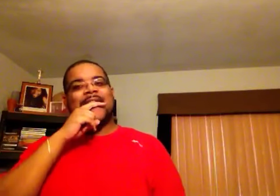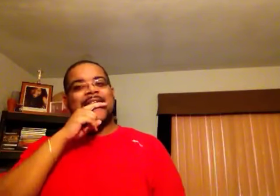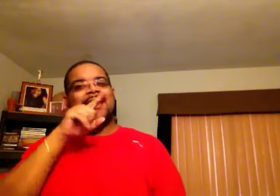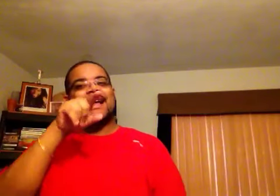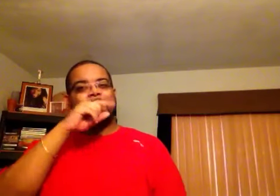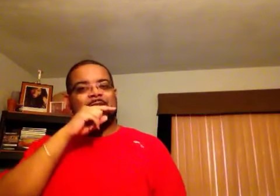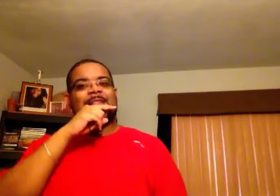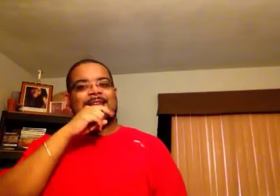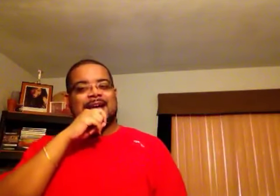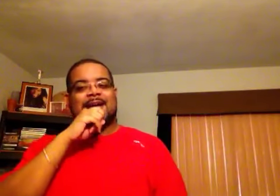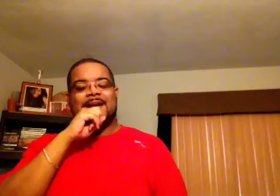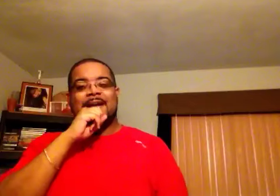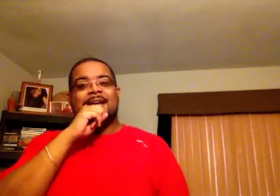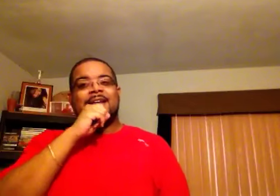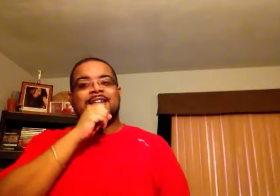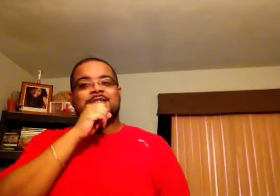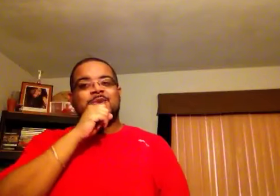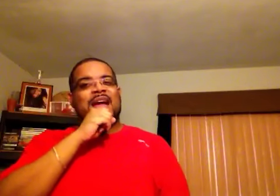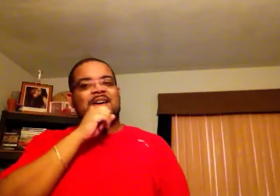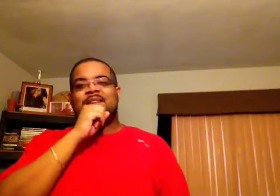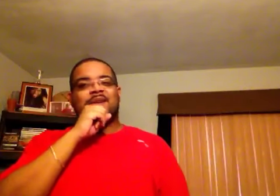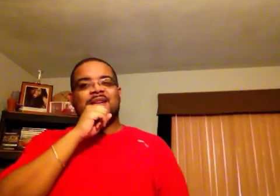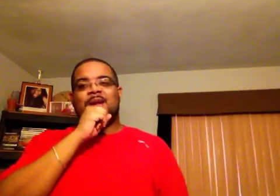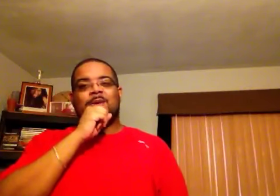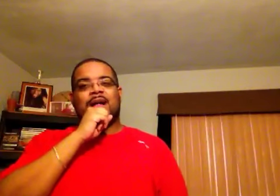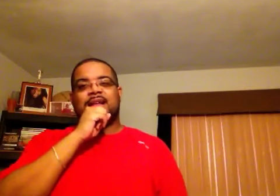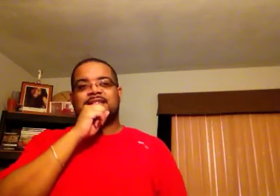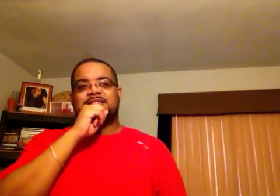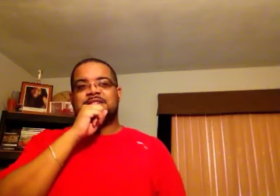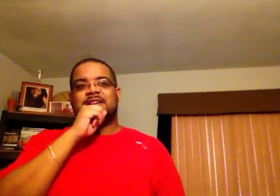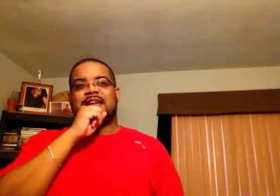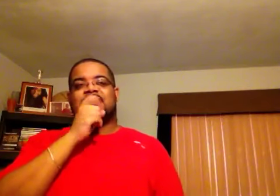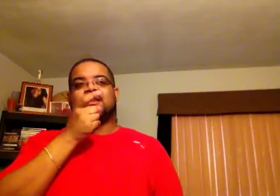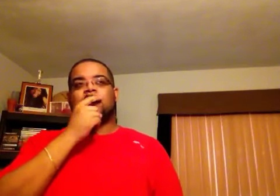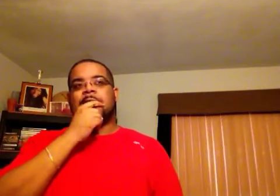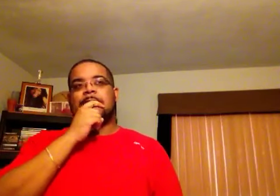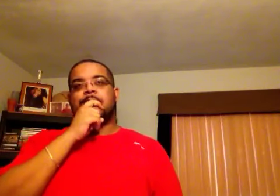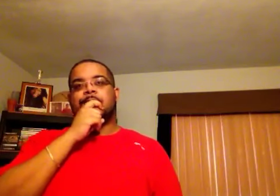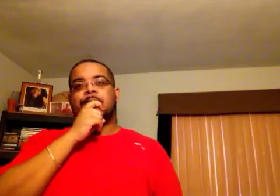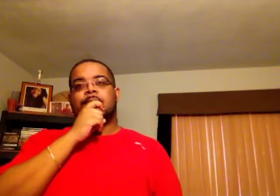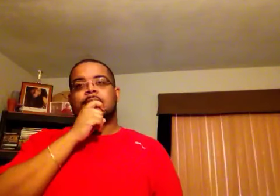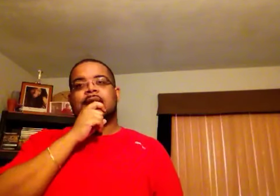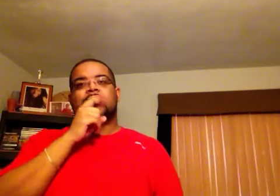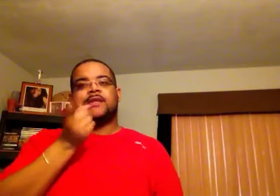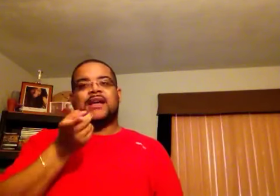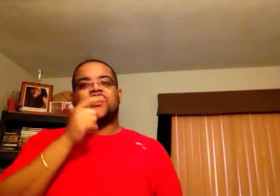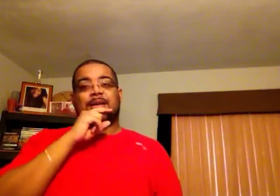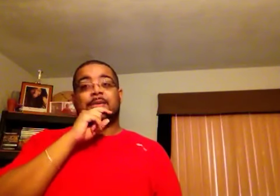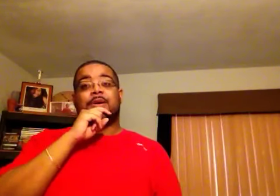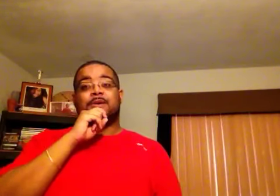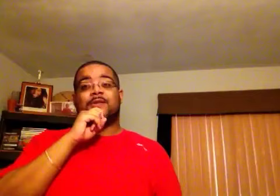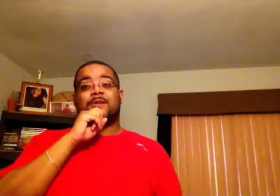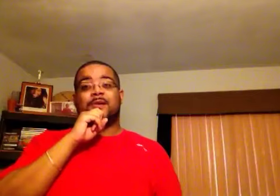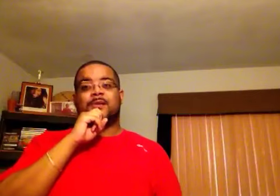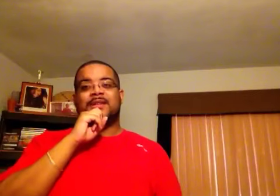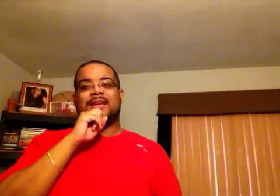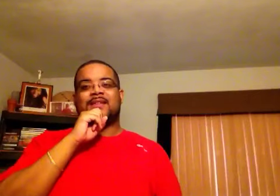okay, like, I'm feeling that, but you, I haven't heard that in a while, like, since you're here, like, either, um, I know, like, a lot of people know, when you think of the